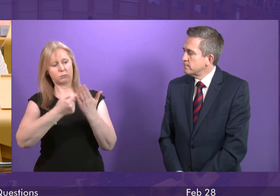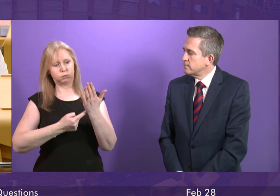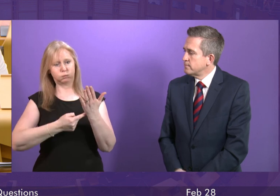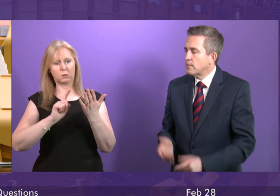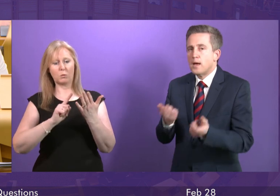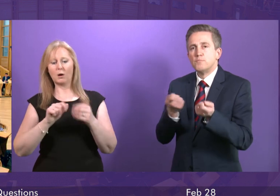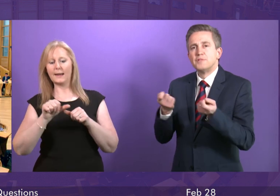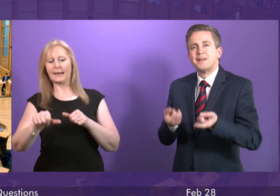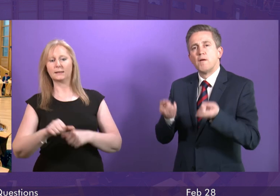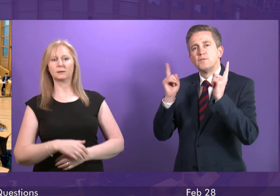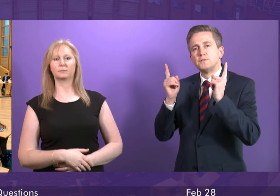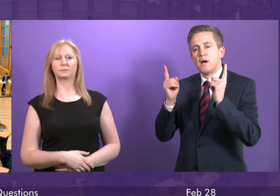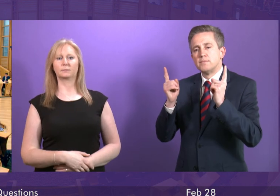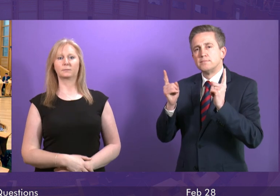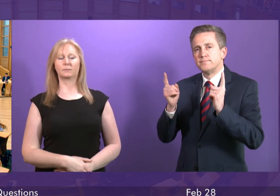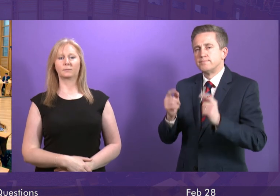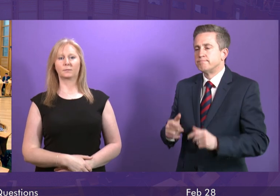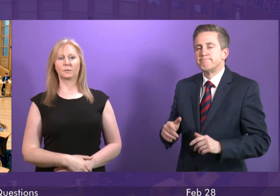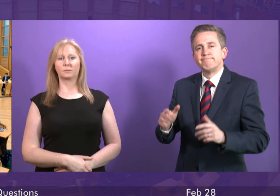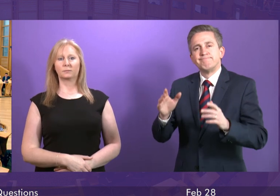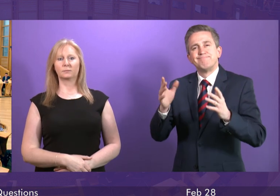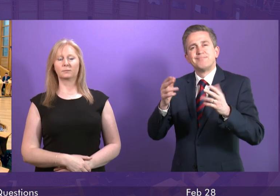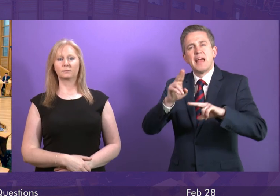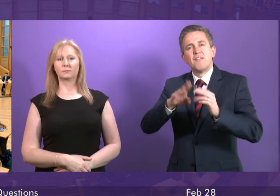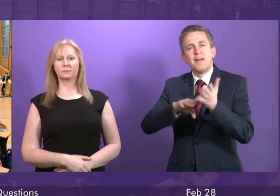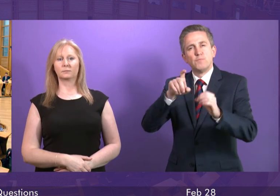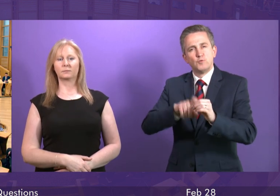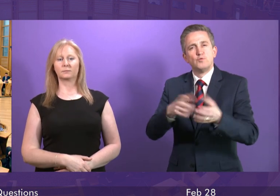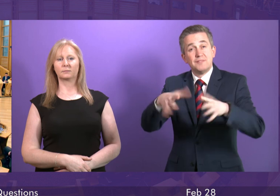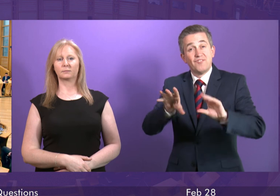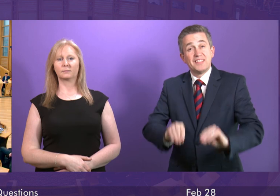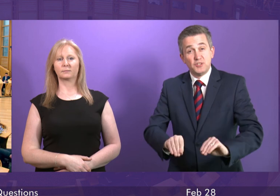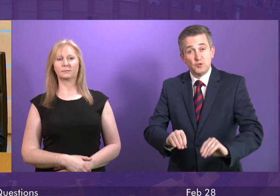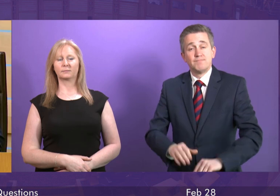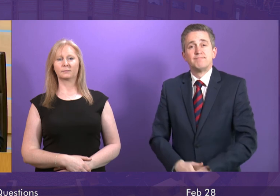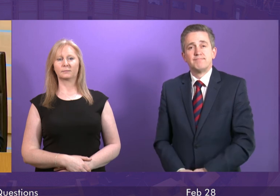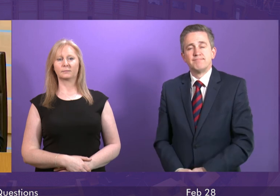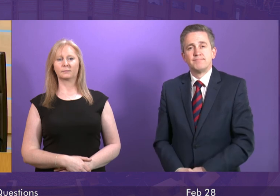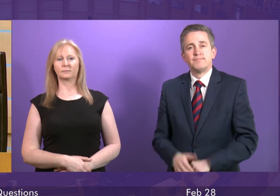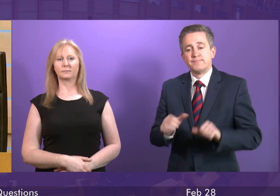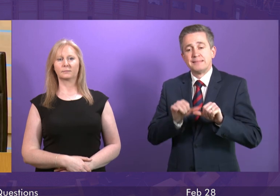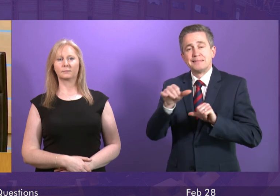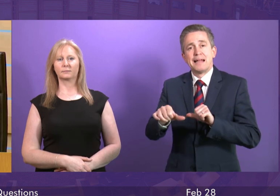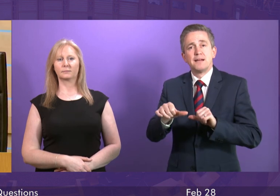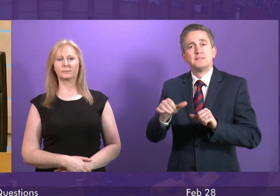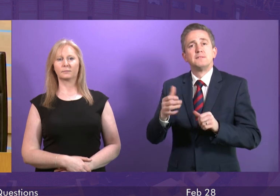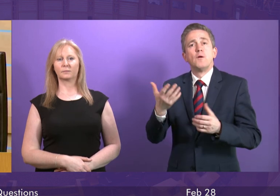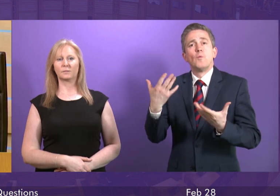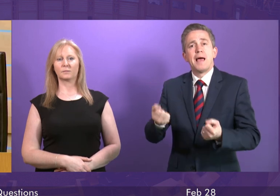be taken. Thank you very much. And that concludes the First Minister's questions. We're going to move on shortly to members' business in the name of Alexander